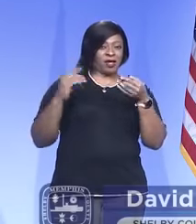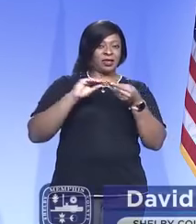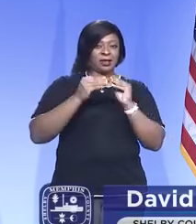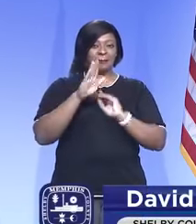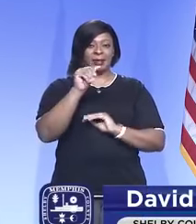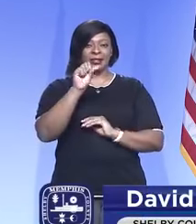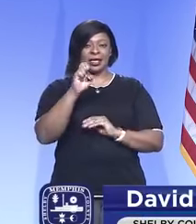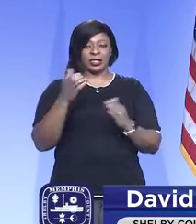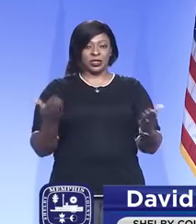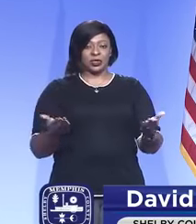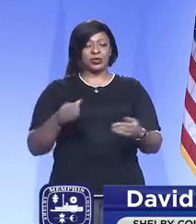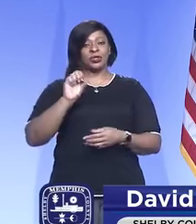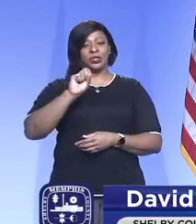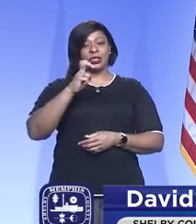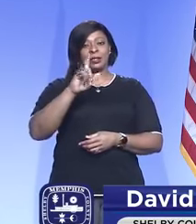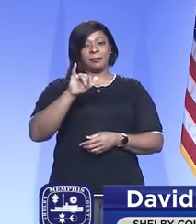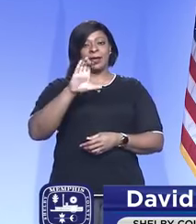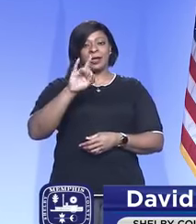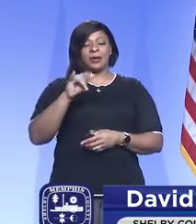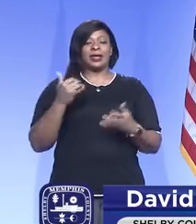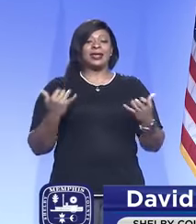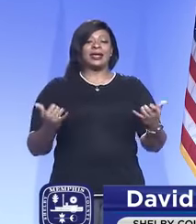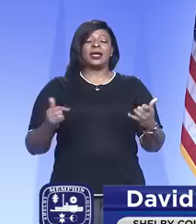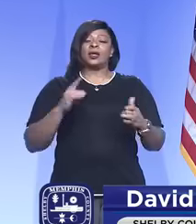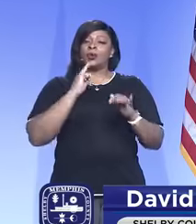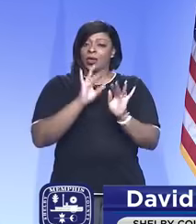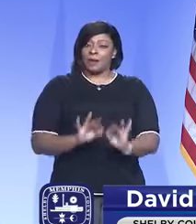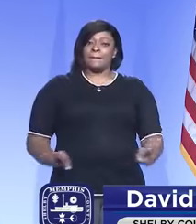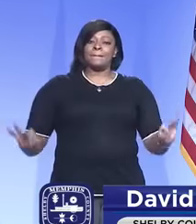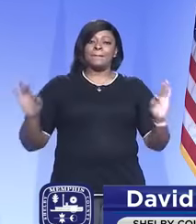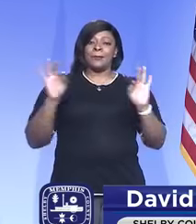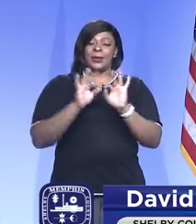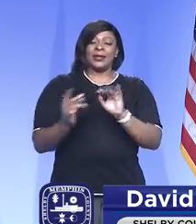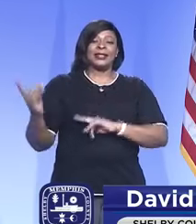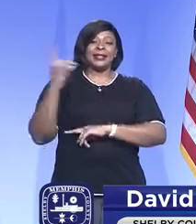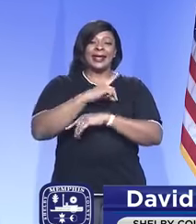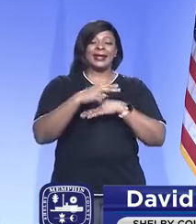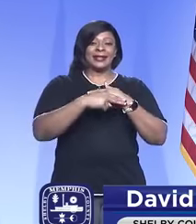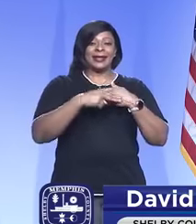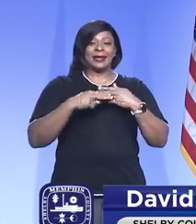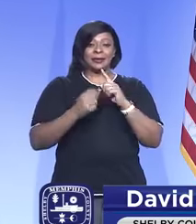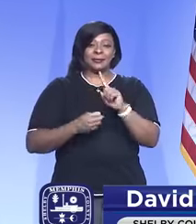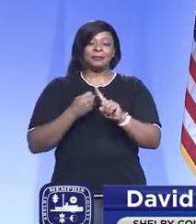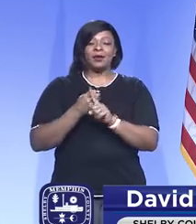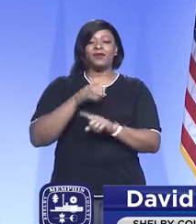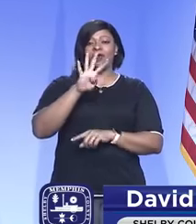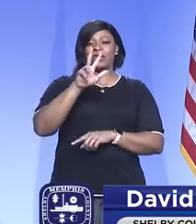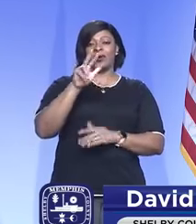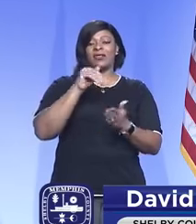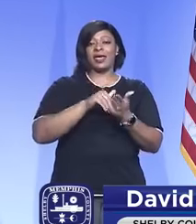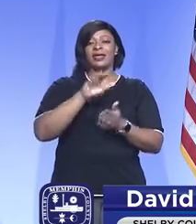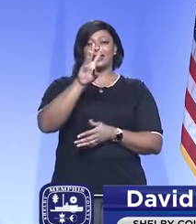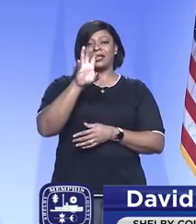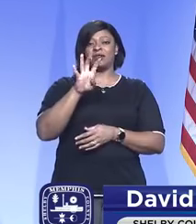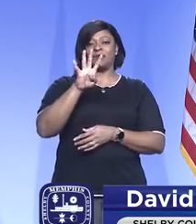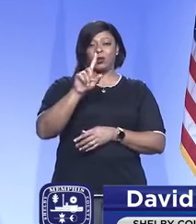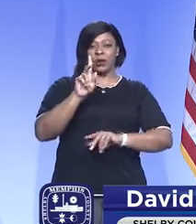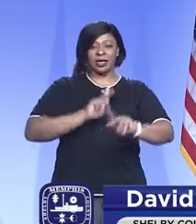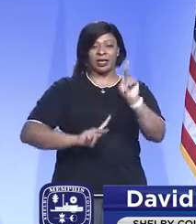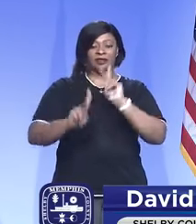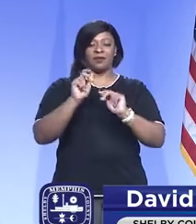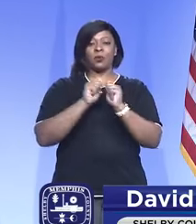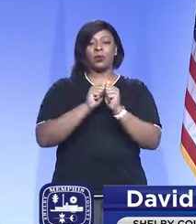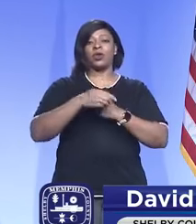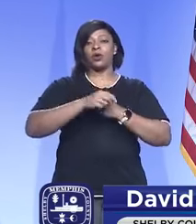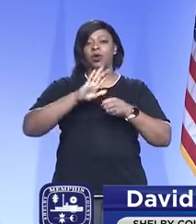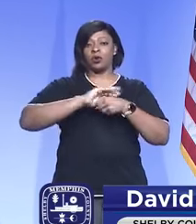in Shelby County. Today is an important day. We've diagnosed now 43,641 individuals with